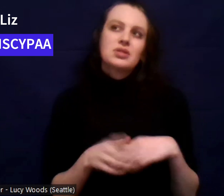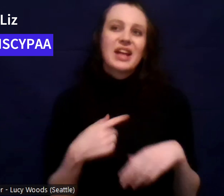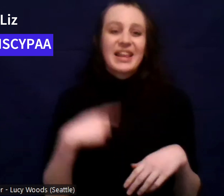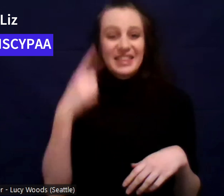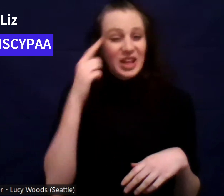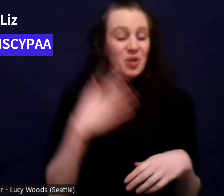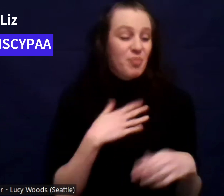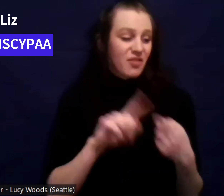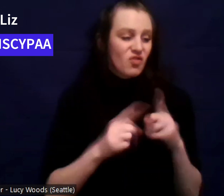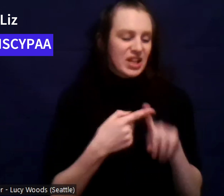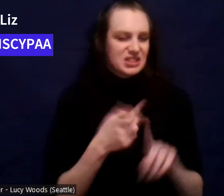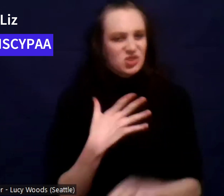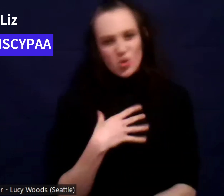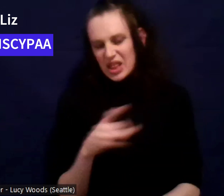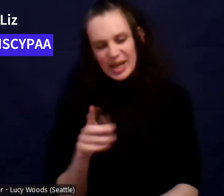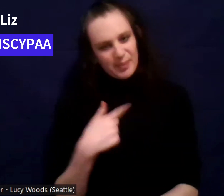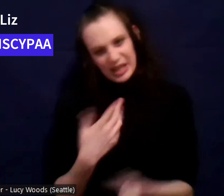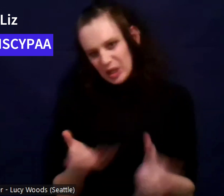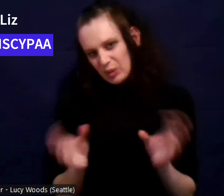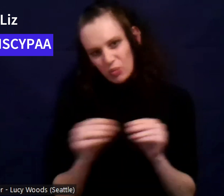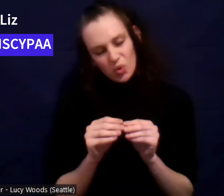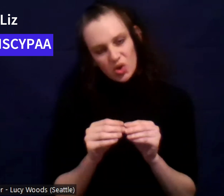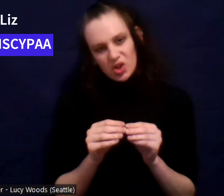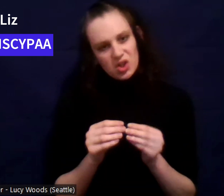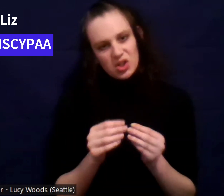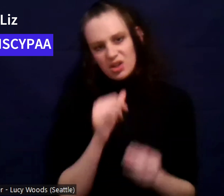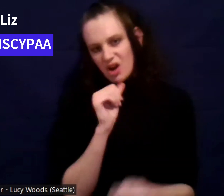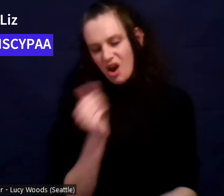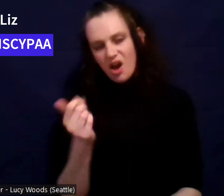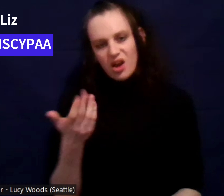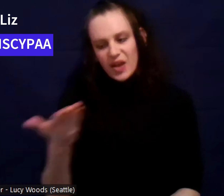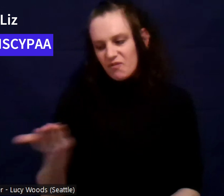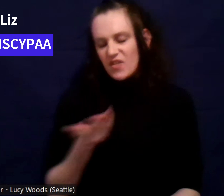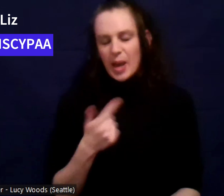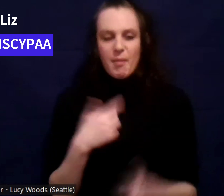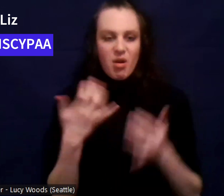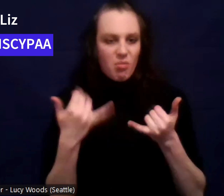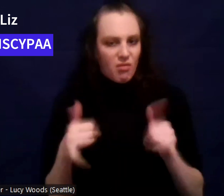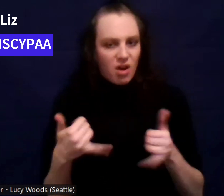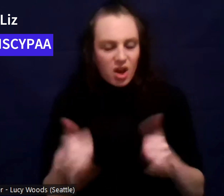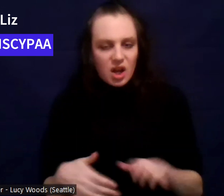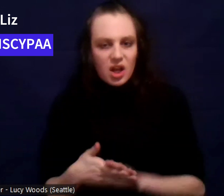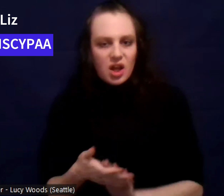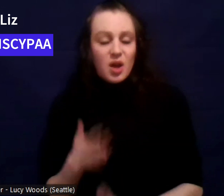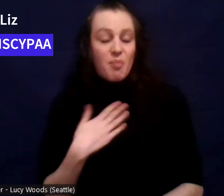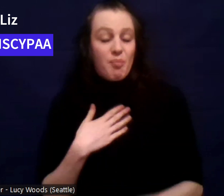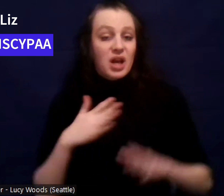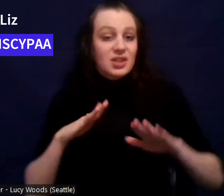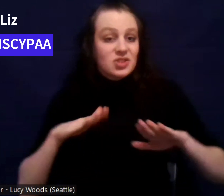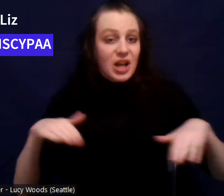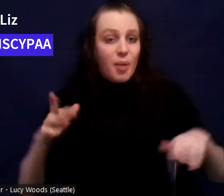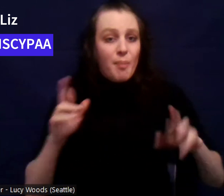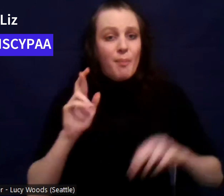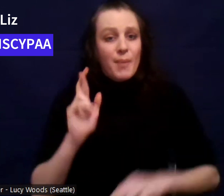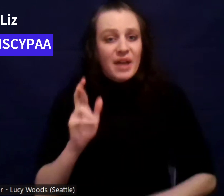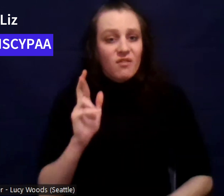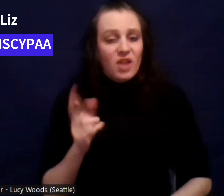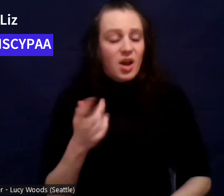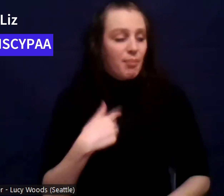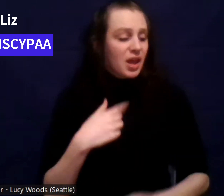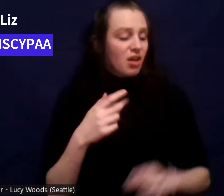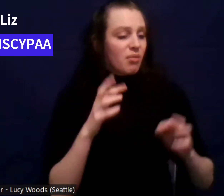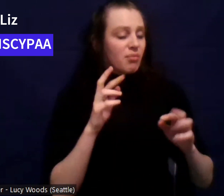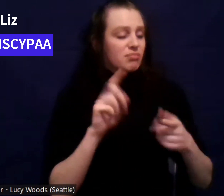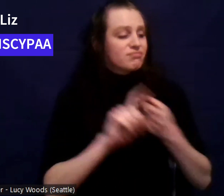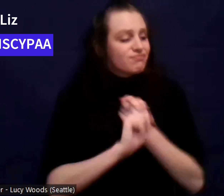me. They stopped talking to me. They stopped inviting me to things. Um, and these were like my childhood, best friends had been best friends with them since like